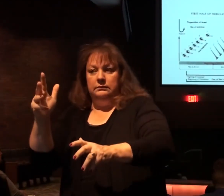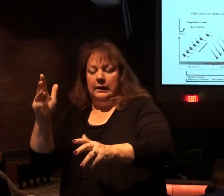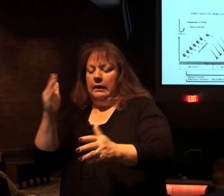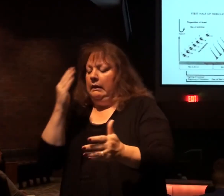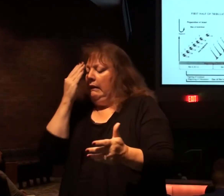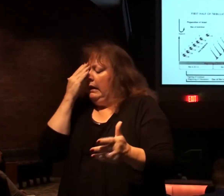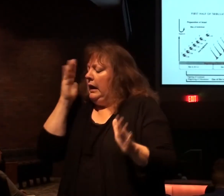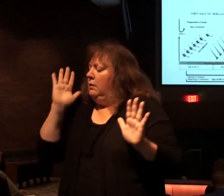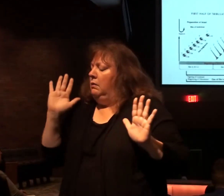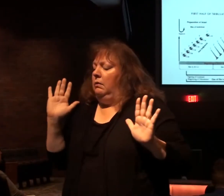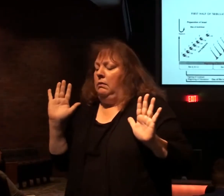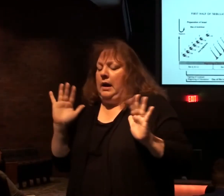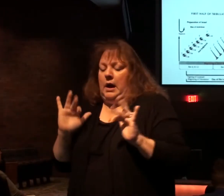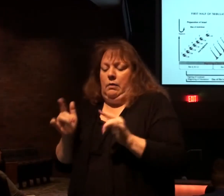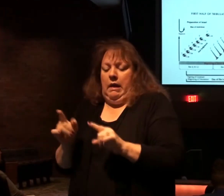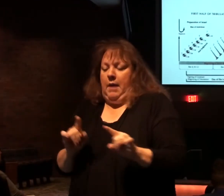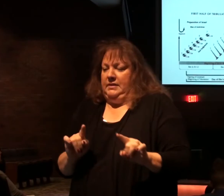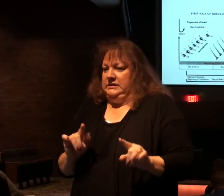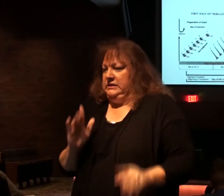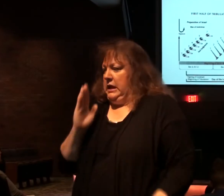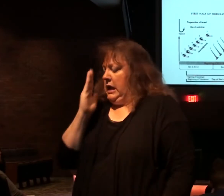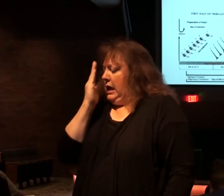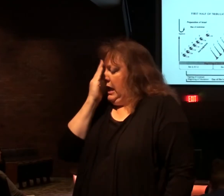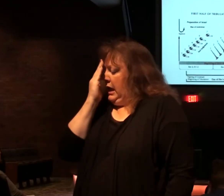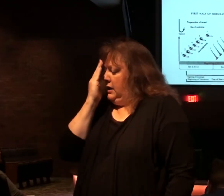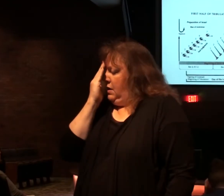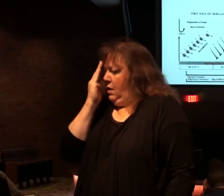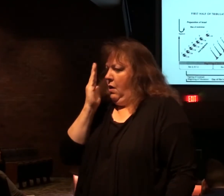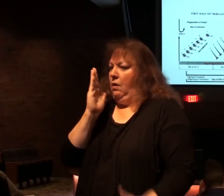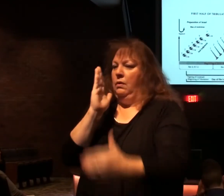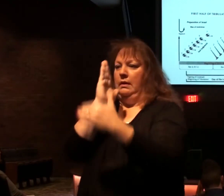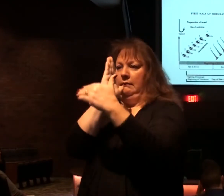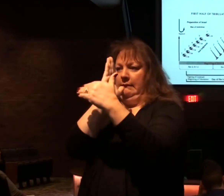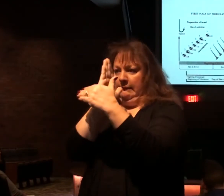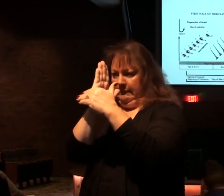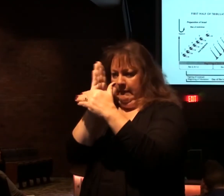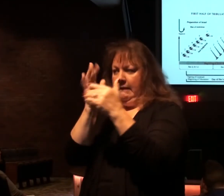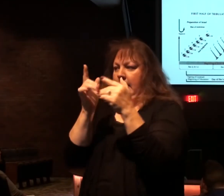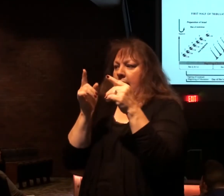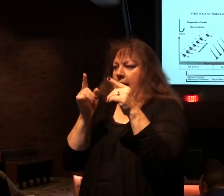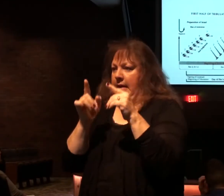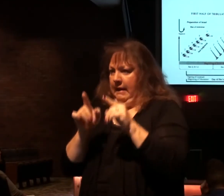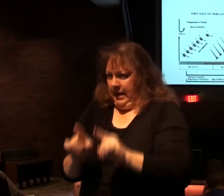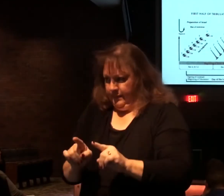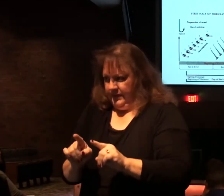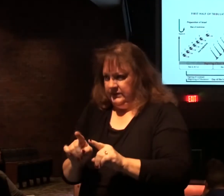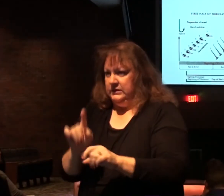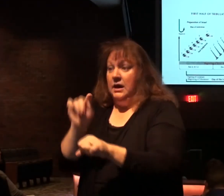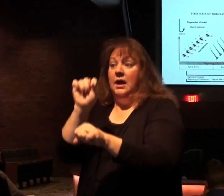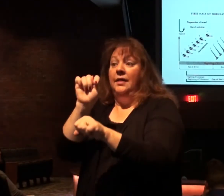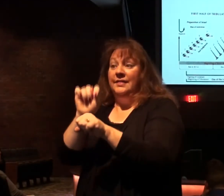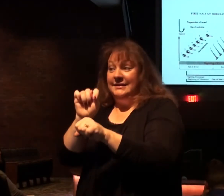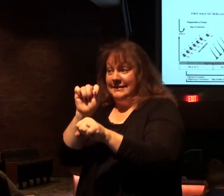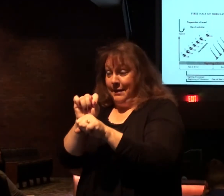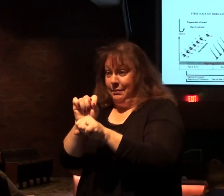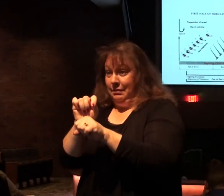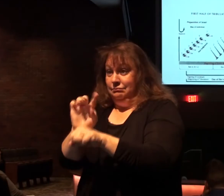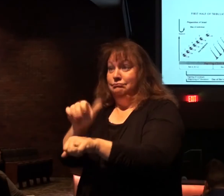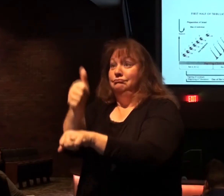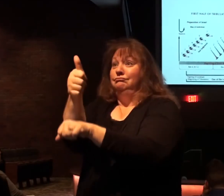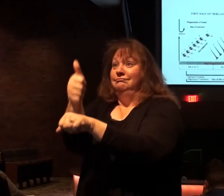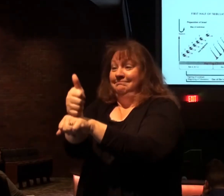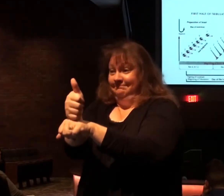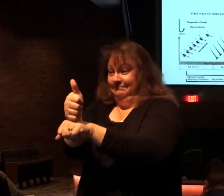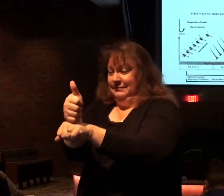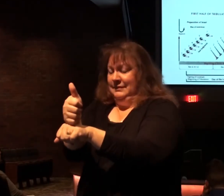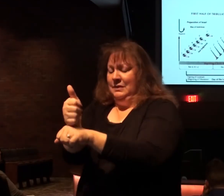out. I just know by the time we get to here, the temple has been rebuilt. We looked at